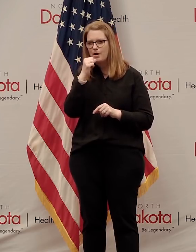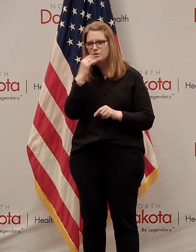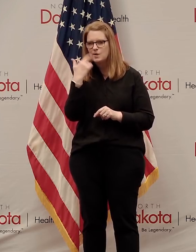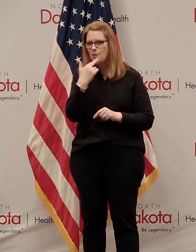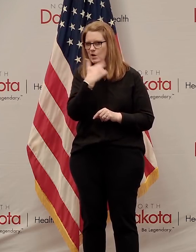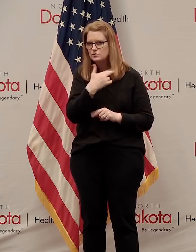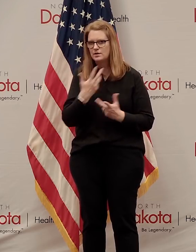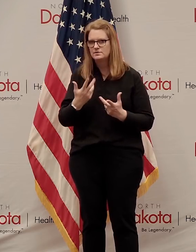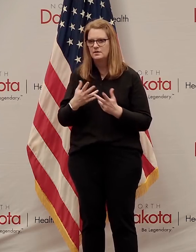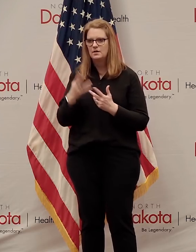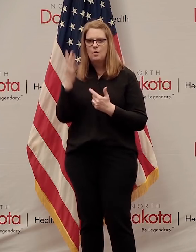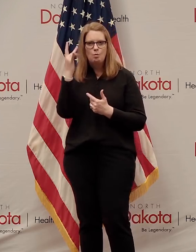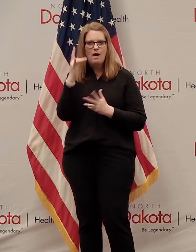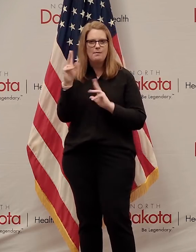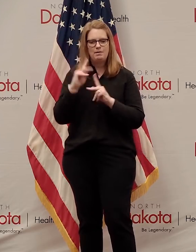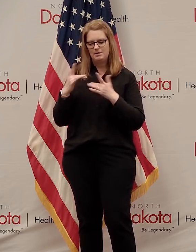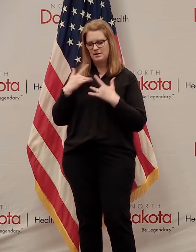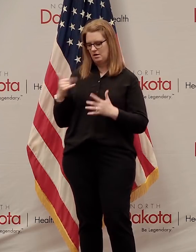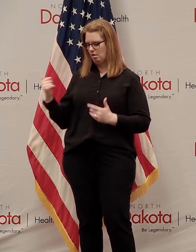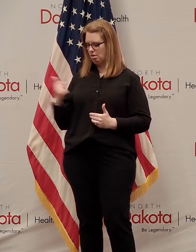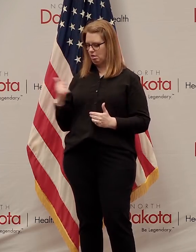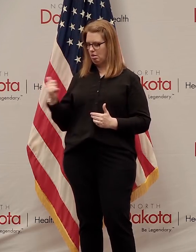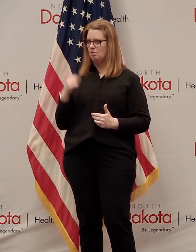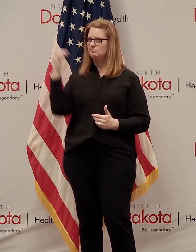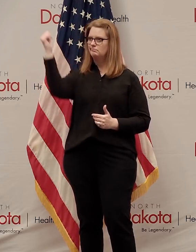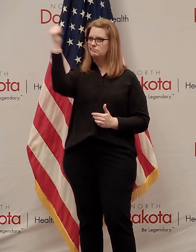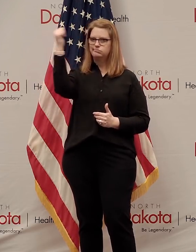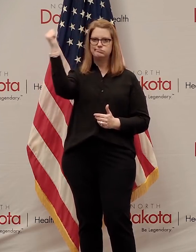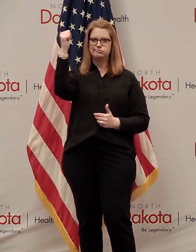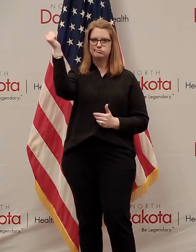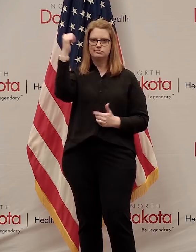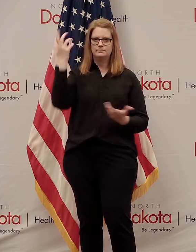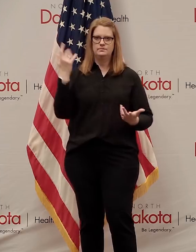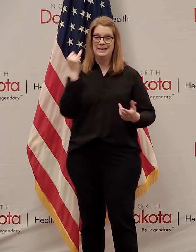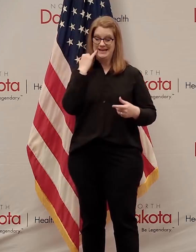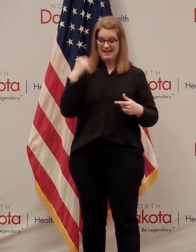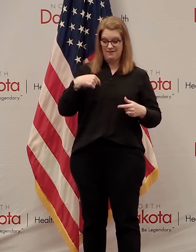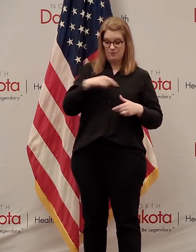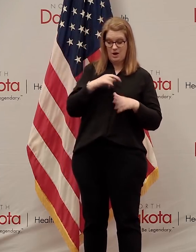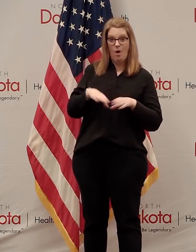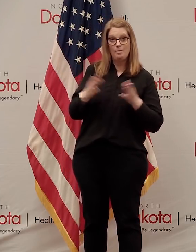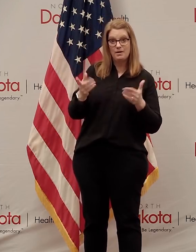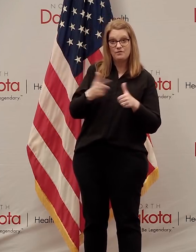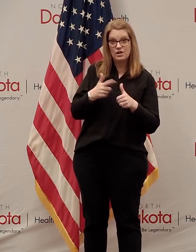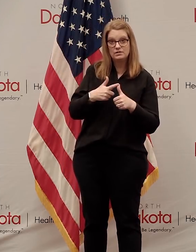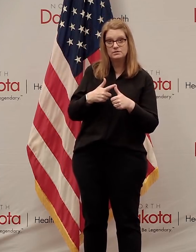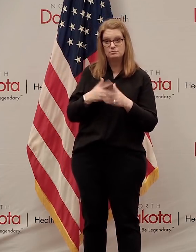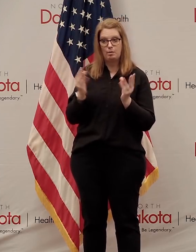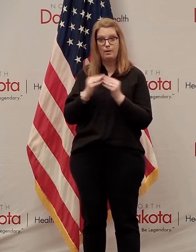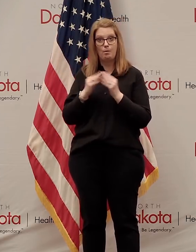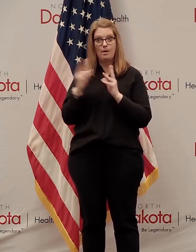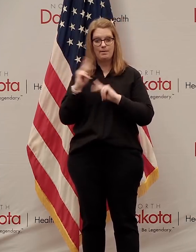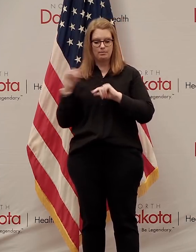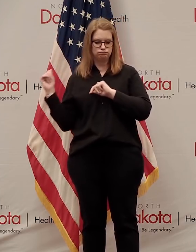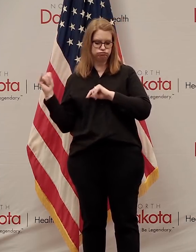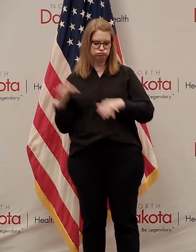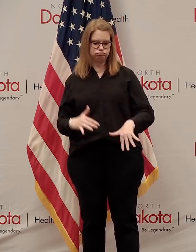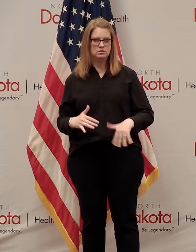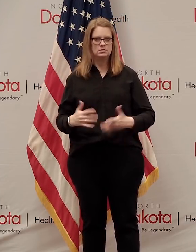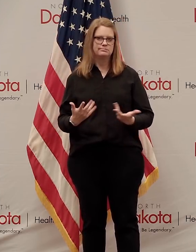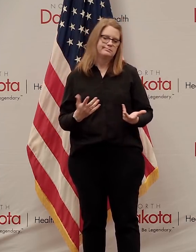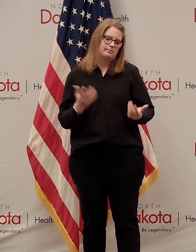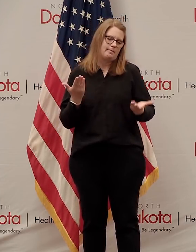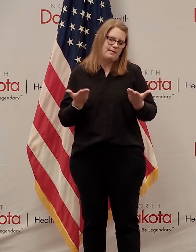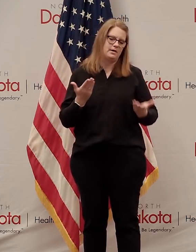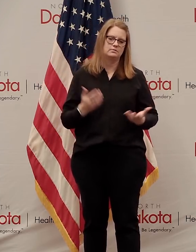go up some, you know, because of the, because if we open up first, maybe. But it's, they're